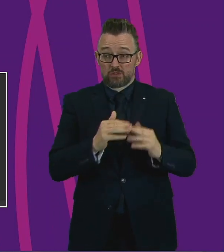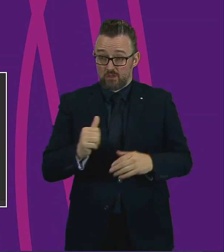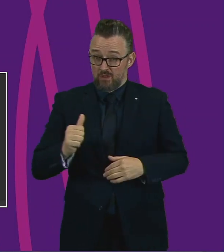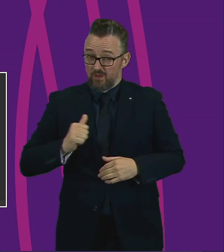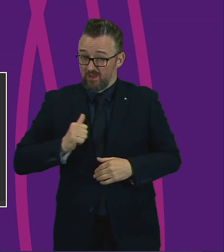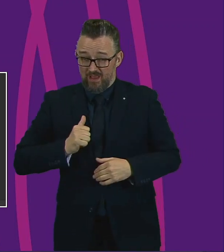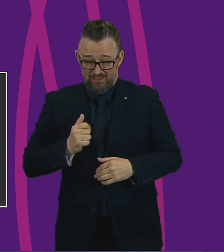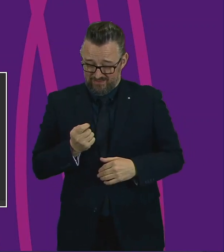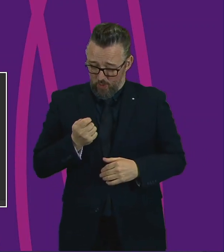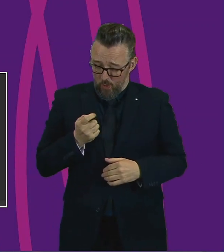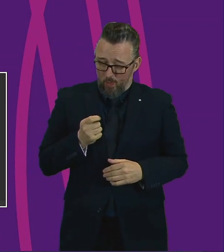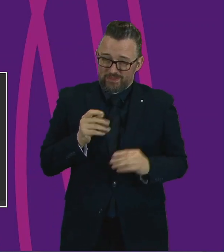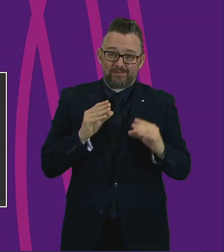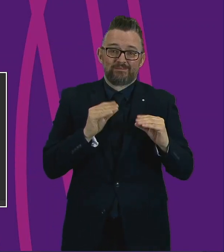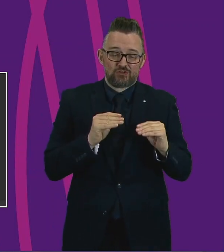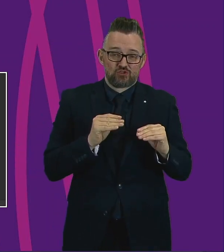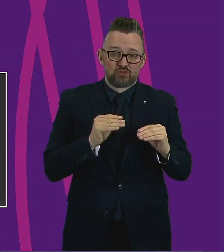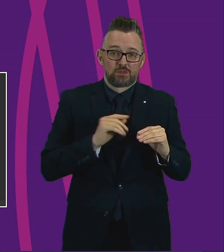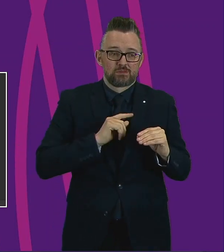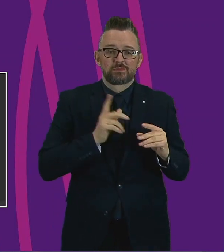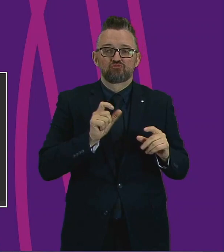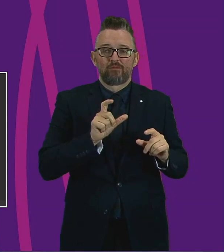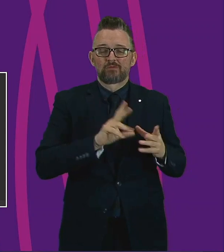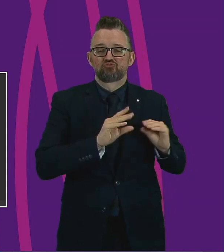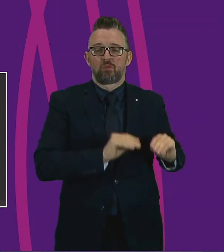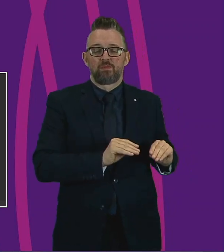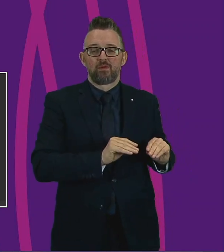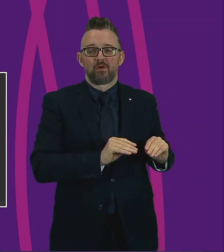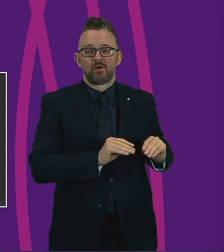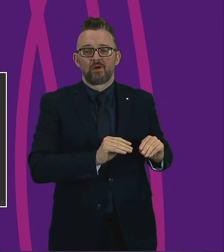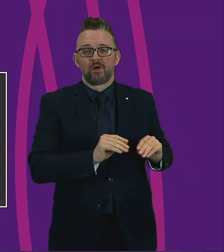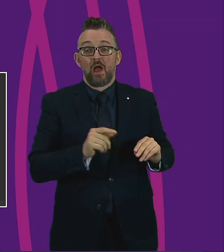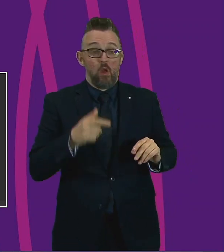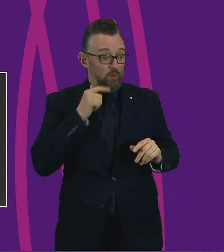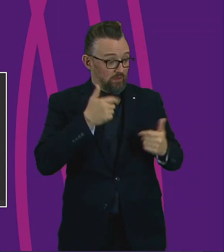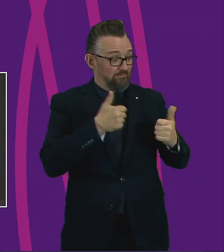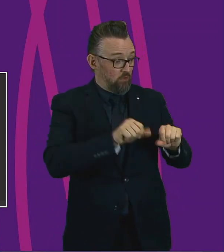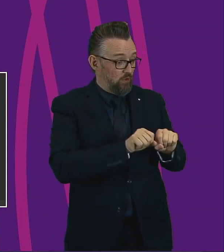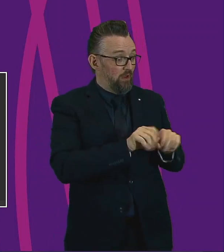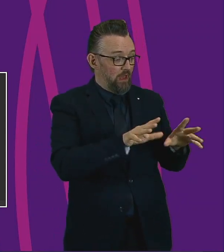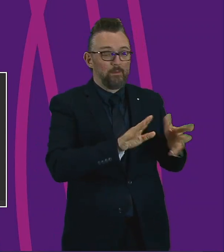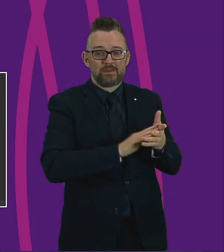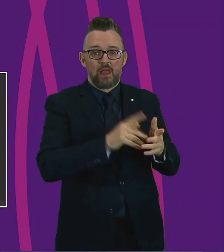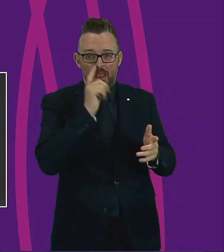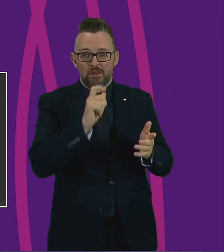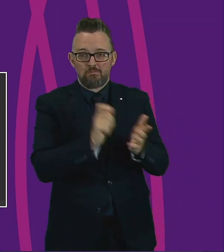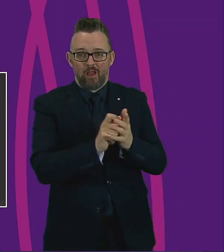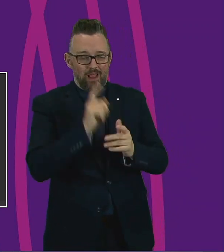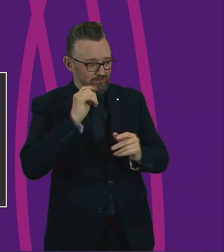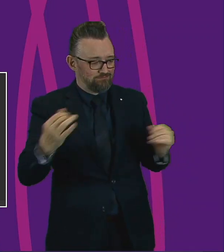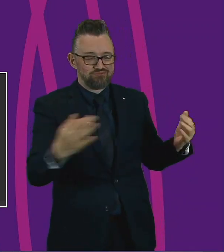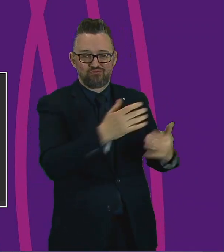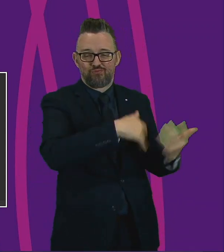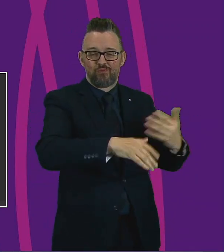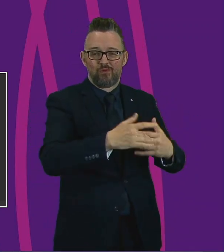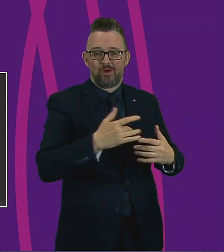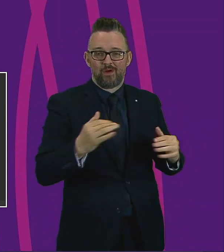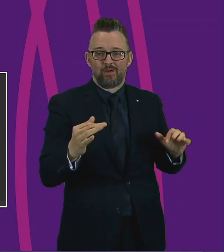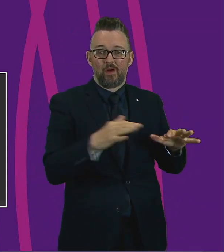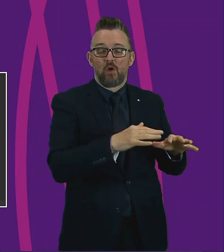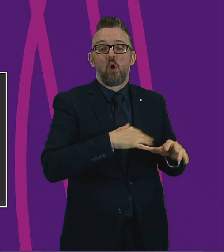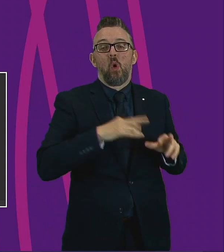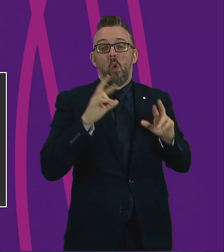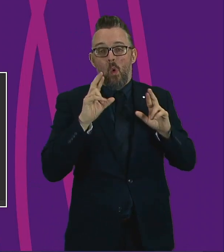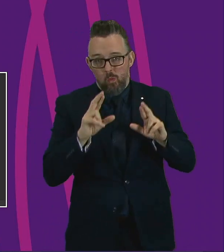completion which will then free up other houses and allow the market to take place. I do hope that the Scottish Government will